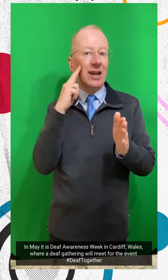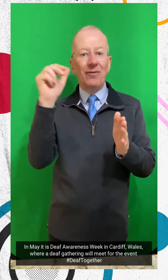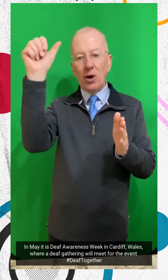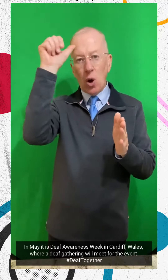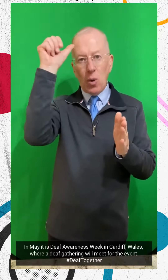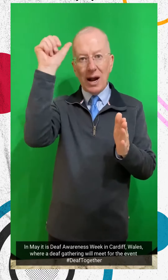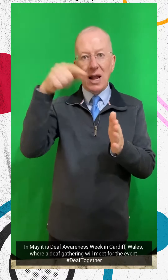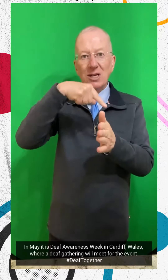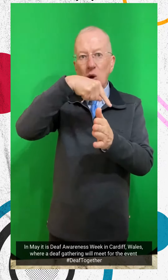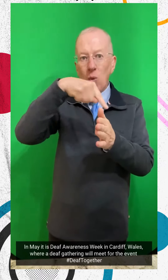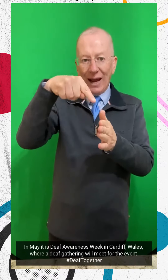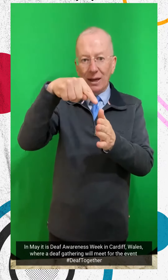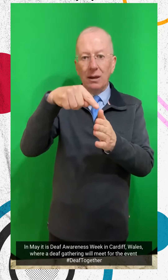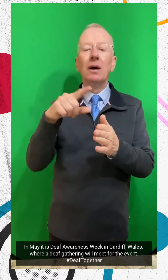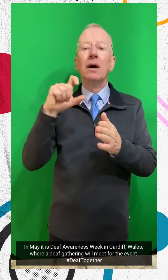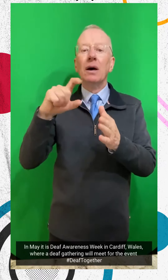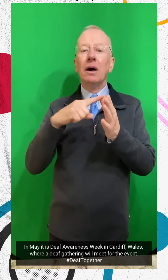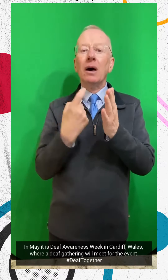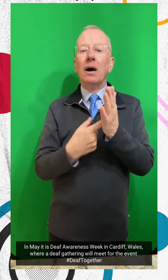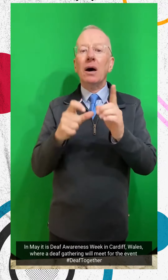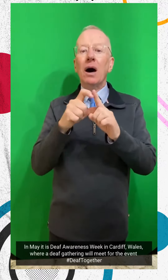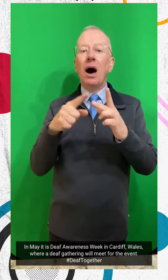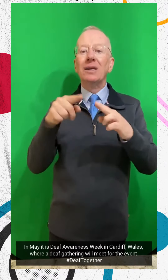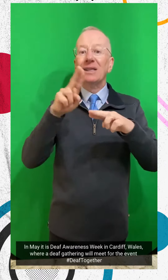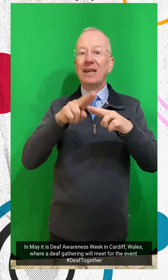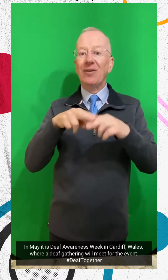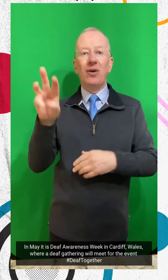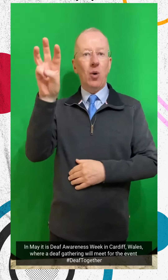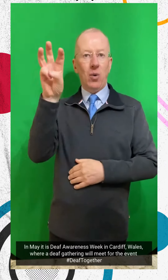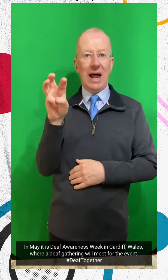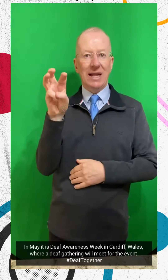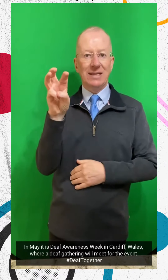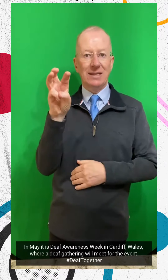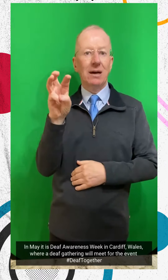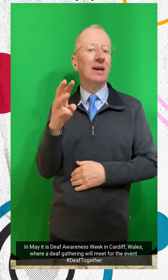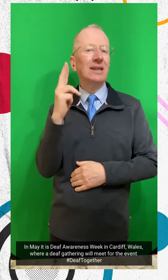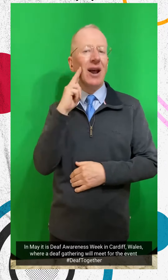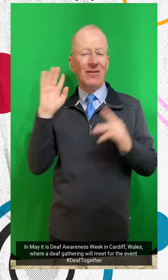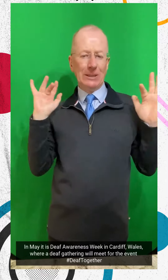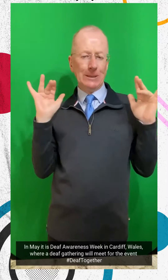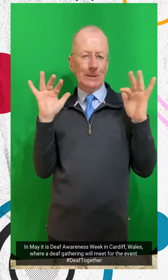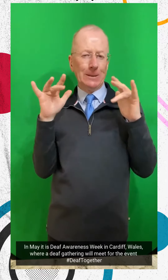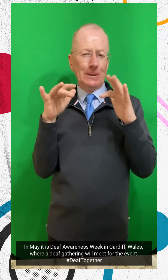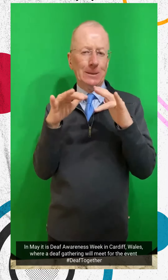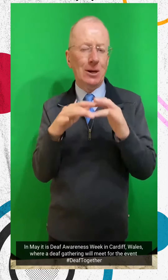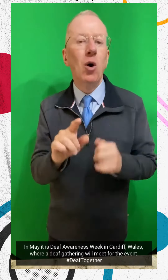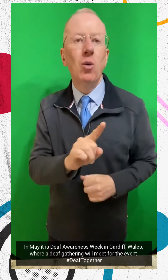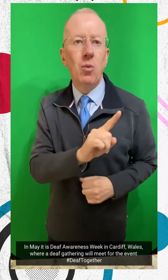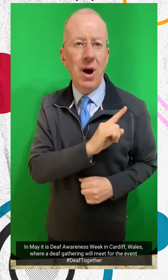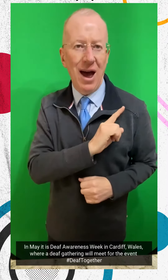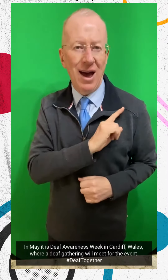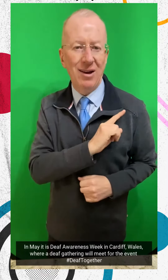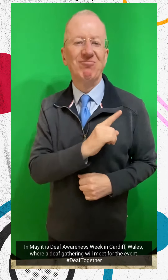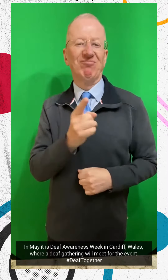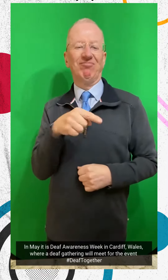and it's better to about and it will naturally and